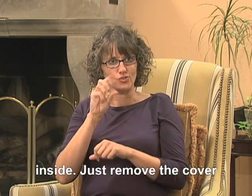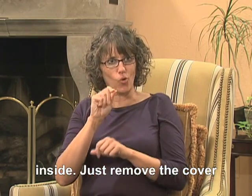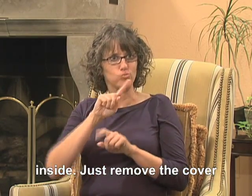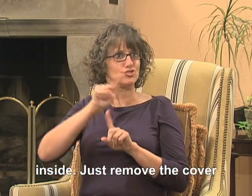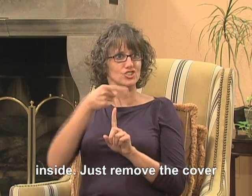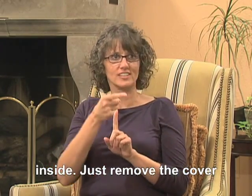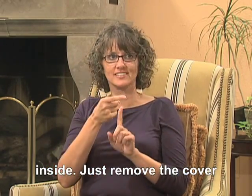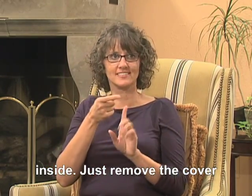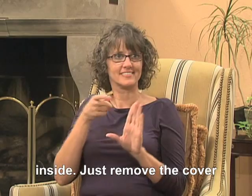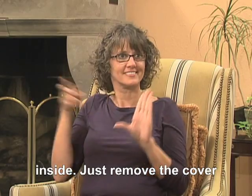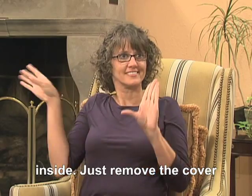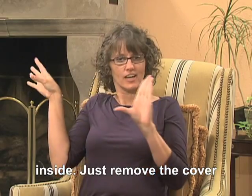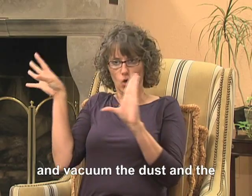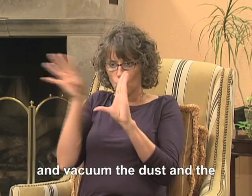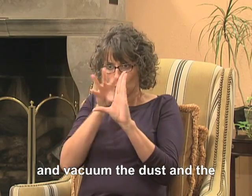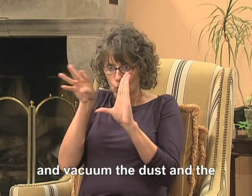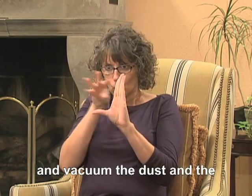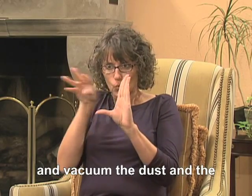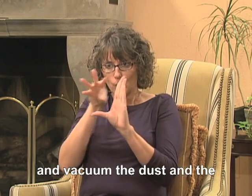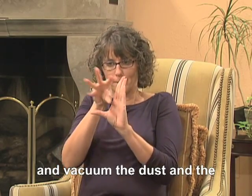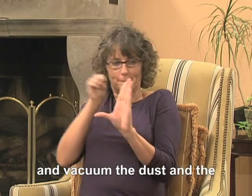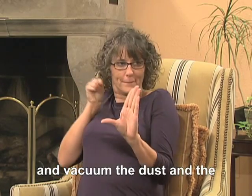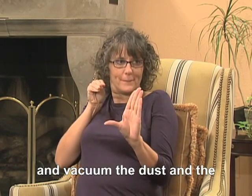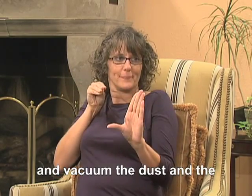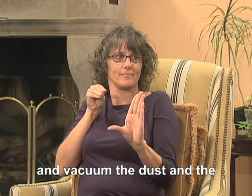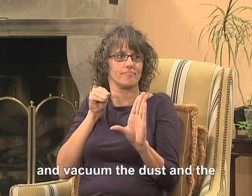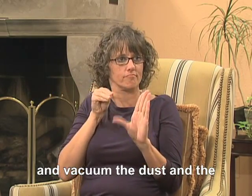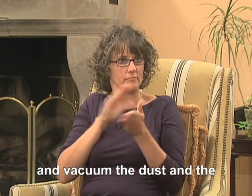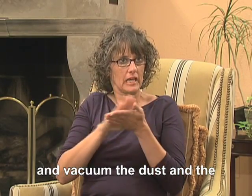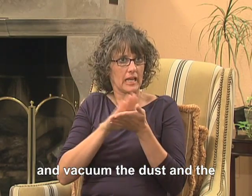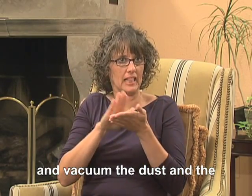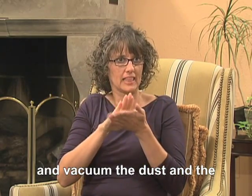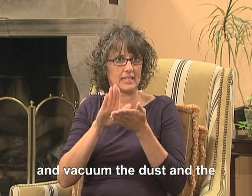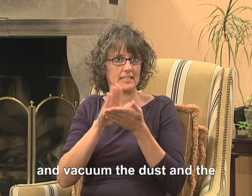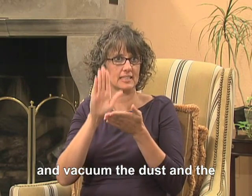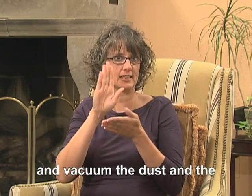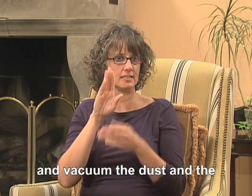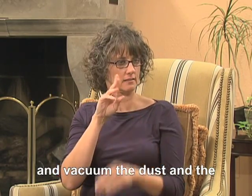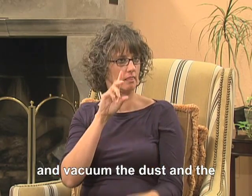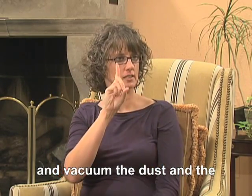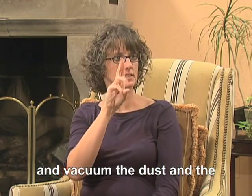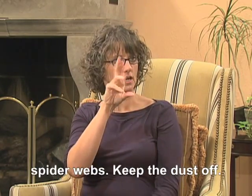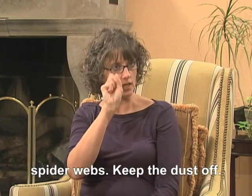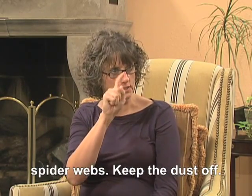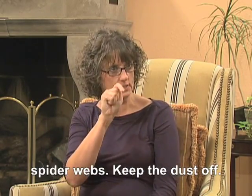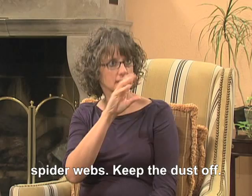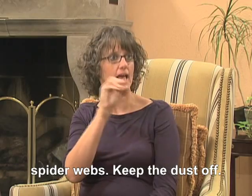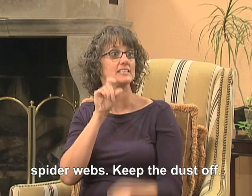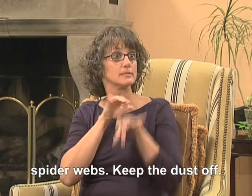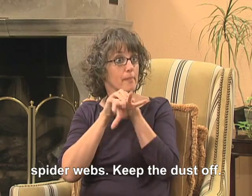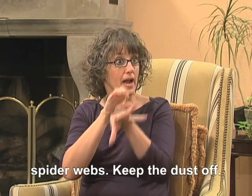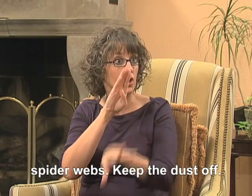Just remove the cover and vacuum the dust and the spider webs. Keep the dust off.